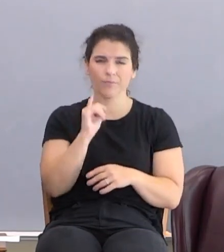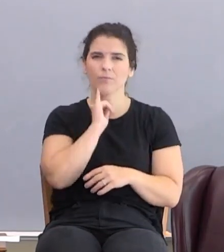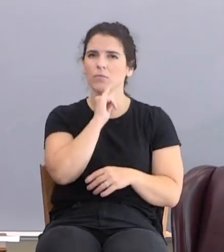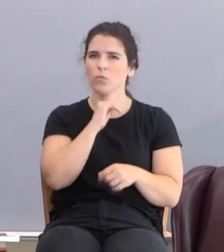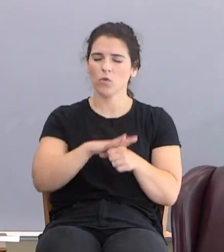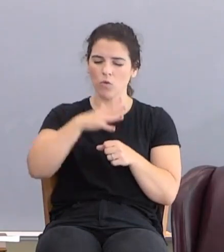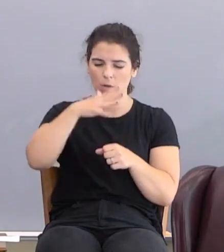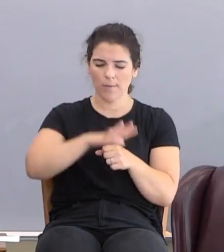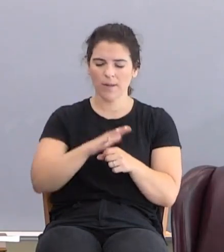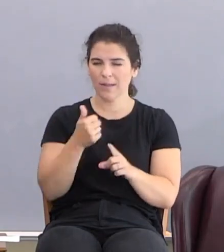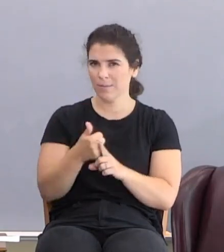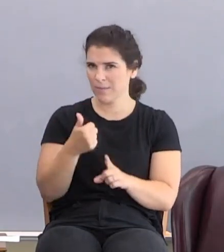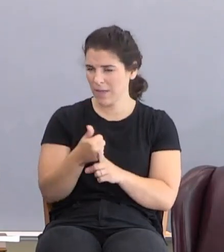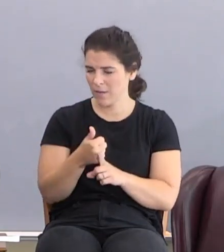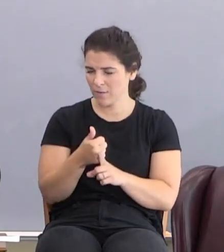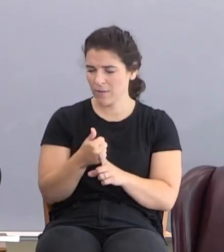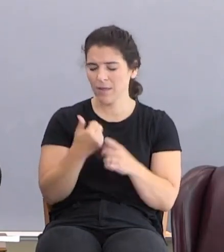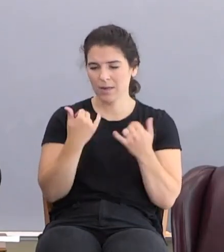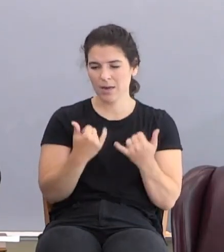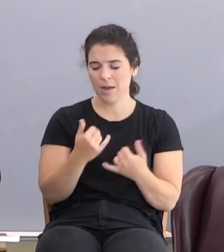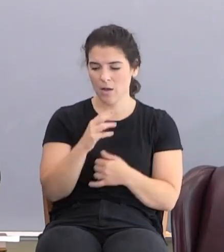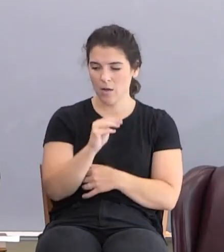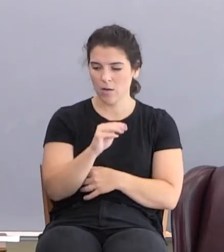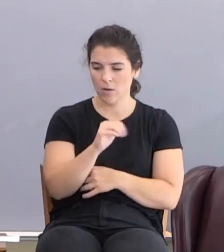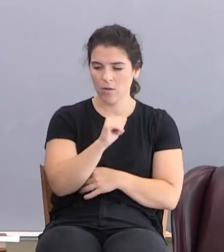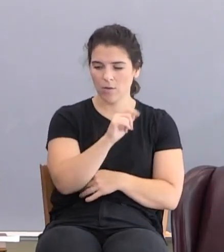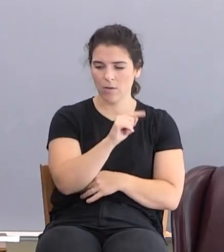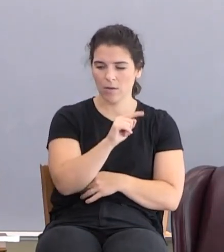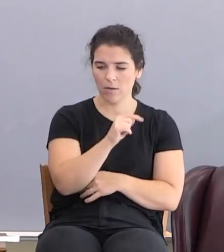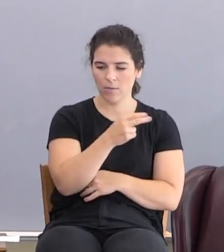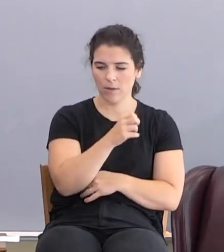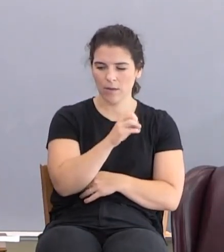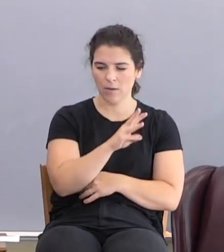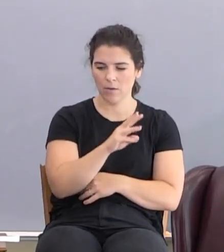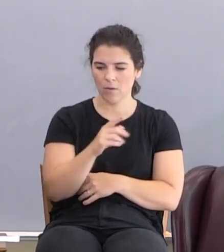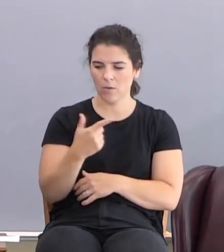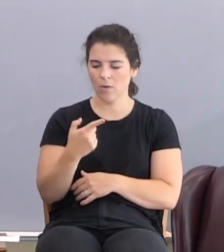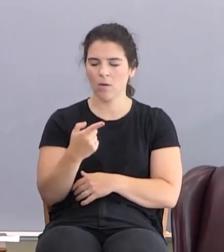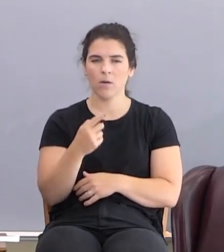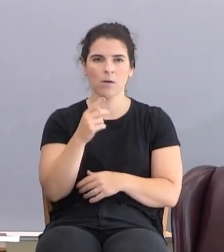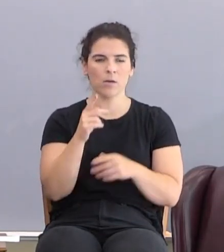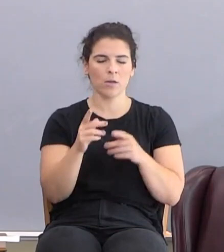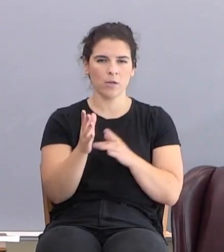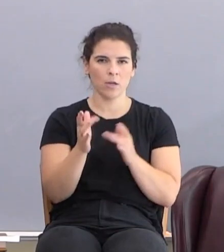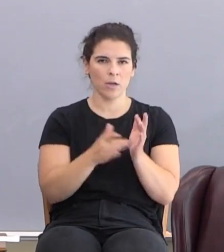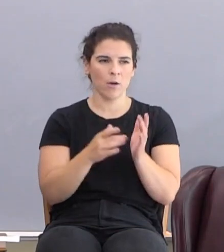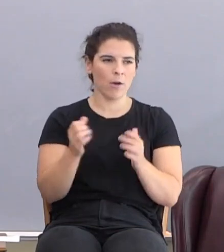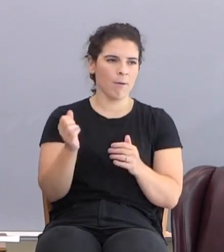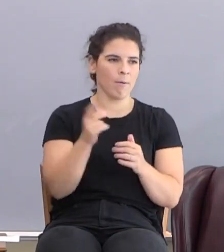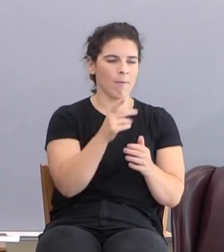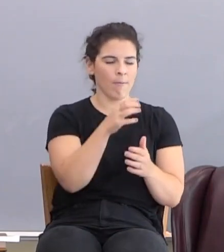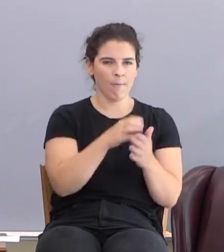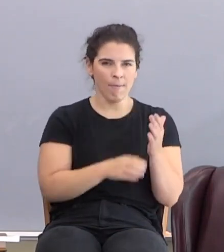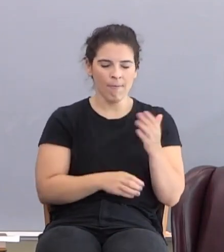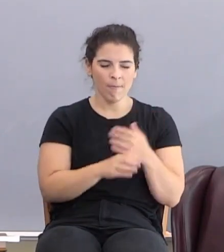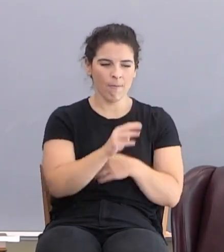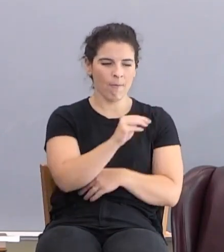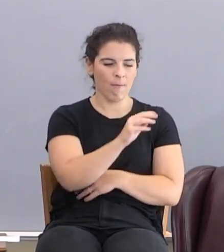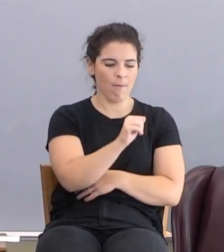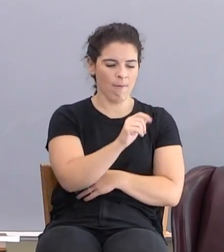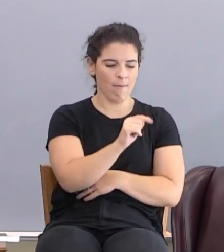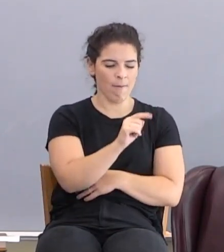themselves. Now, Matthew 21, Jesus referring back to that passage. Matthew 21,